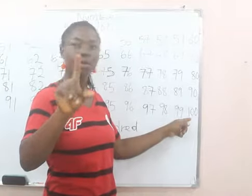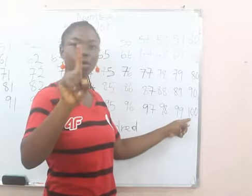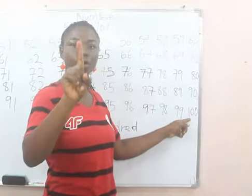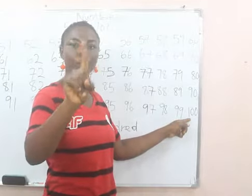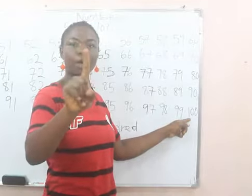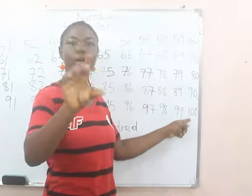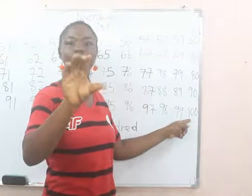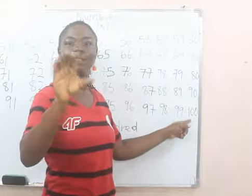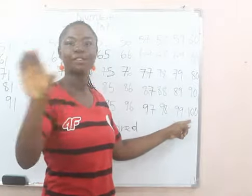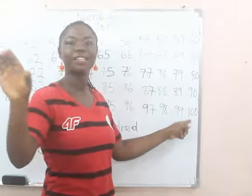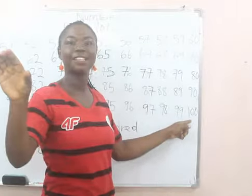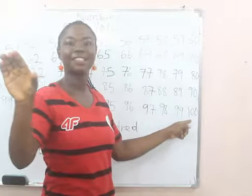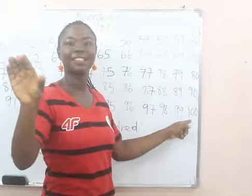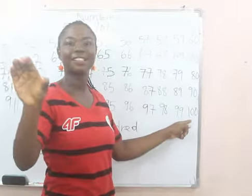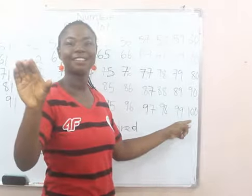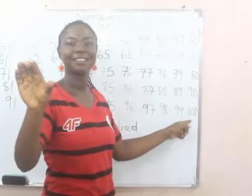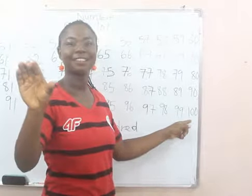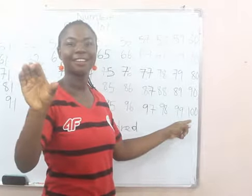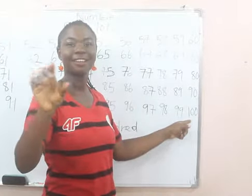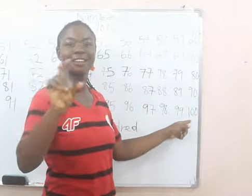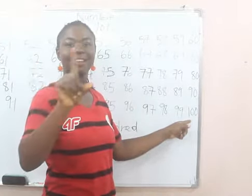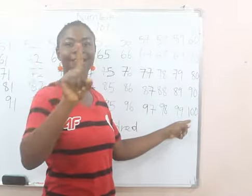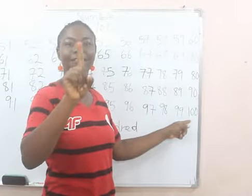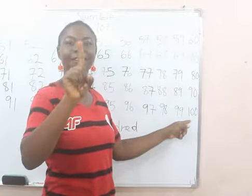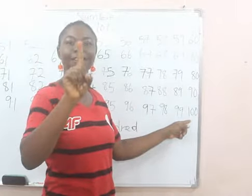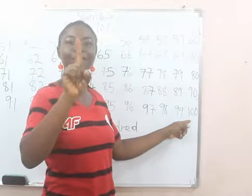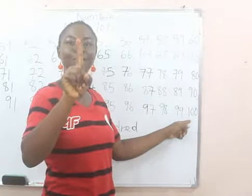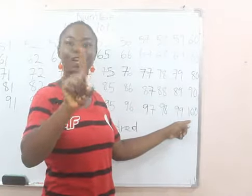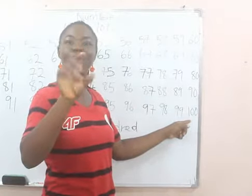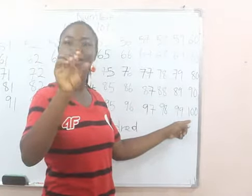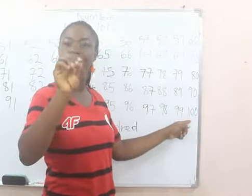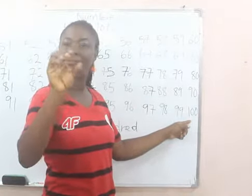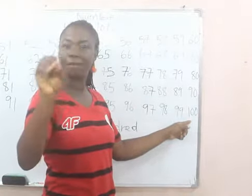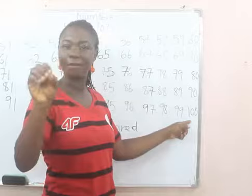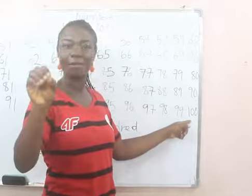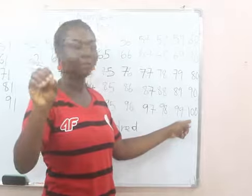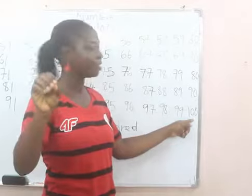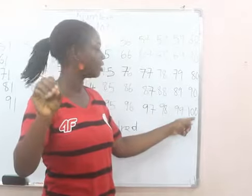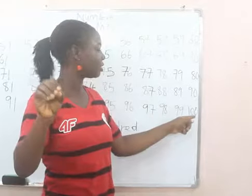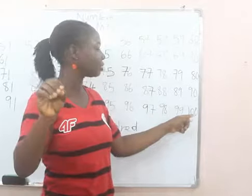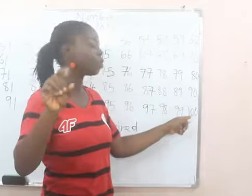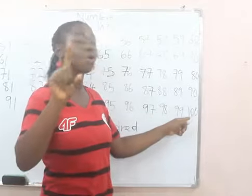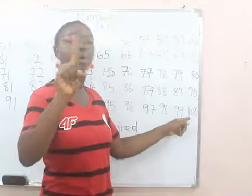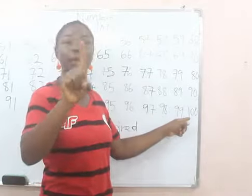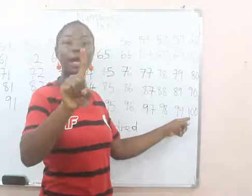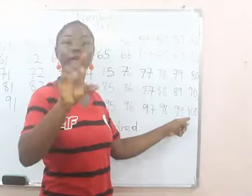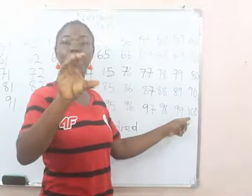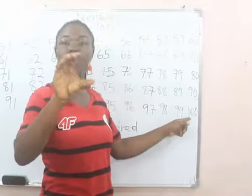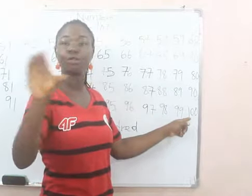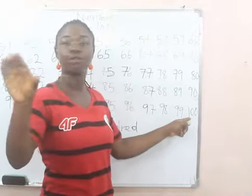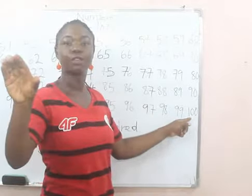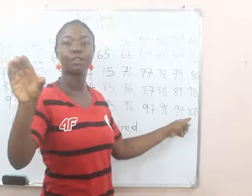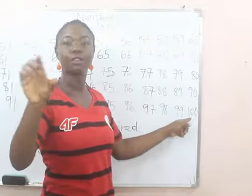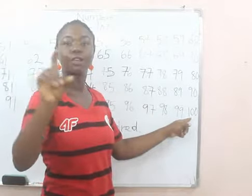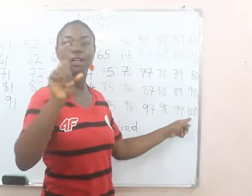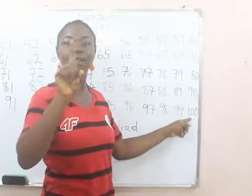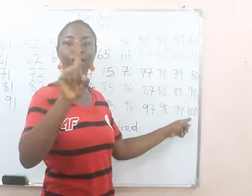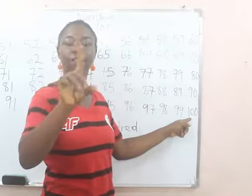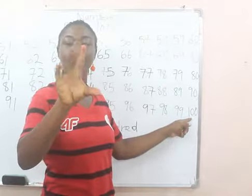100. It's zoom, 1, 0, 0. Well, this is 100. This is